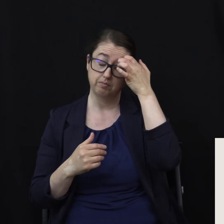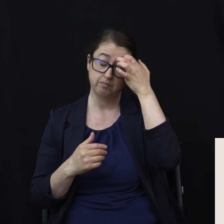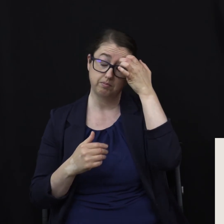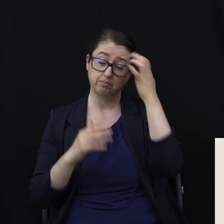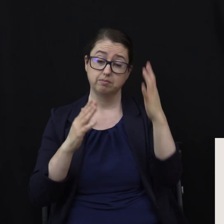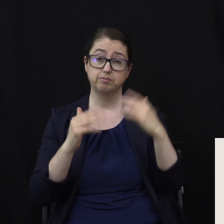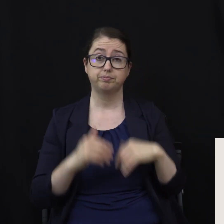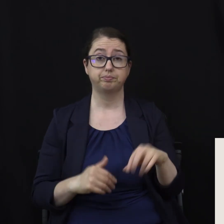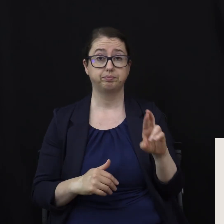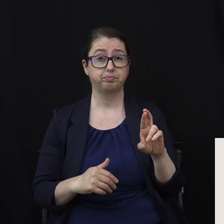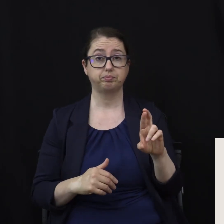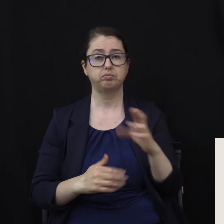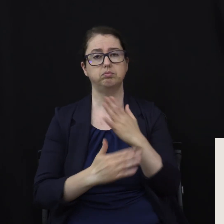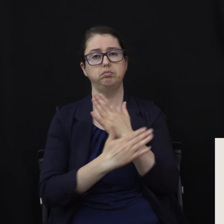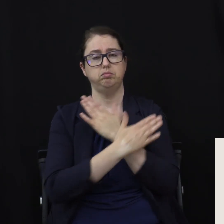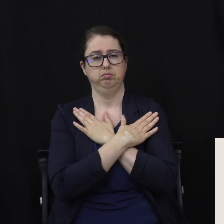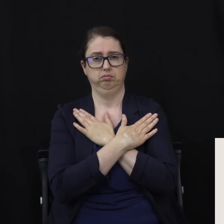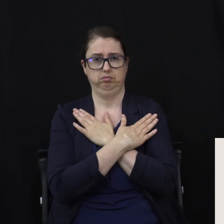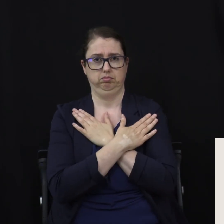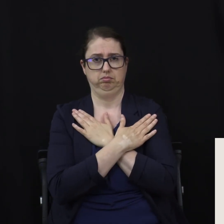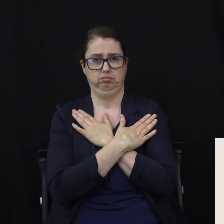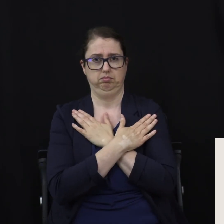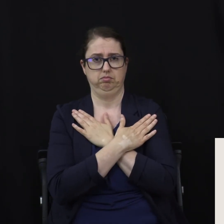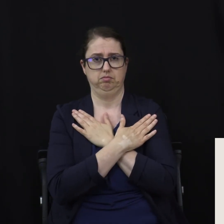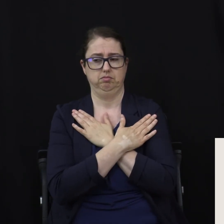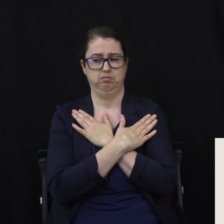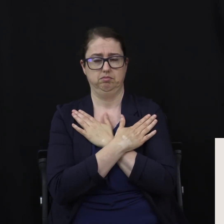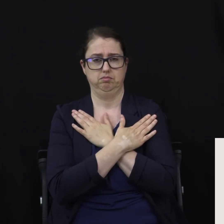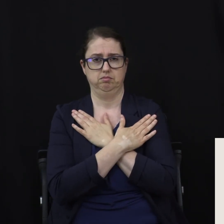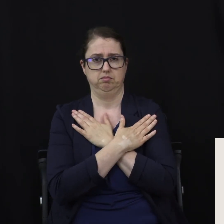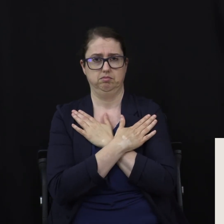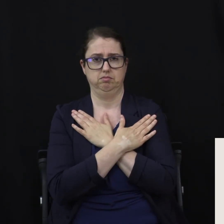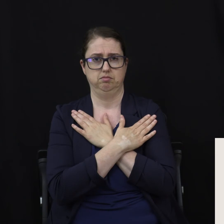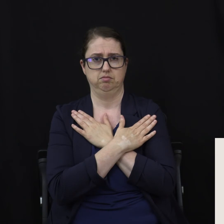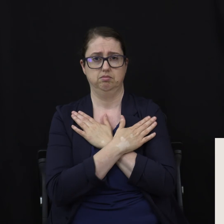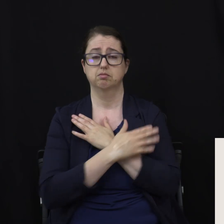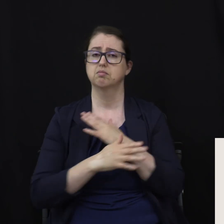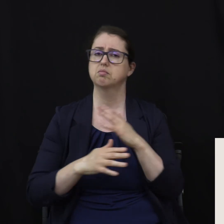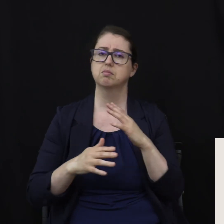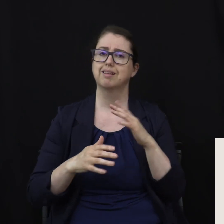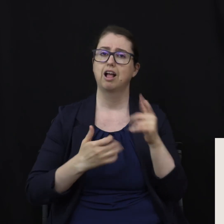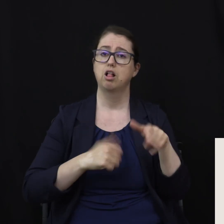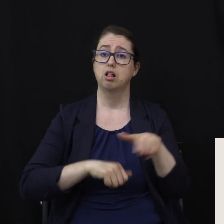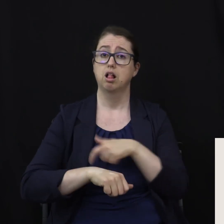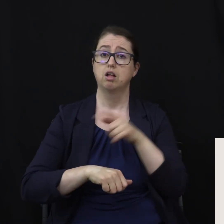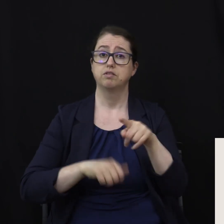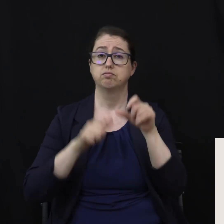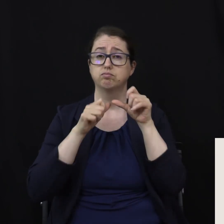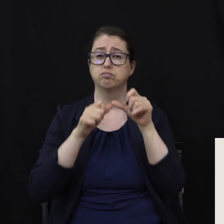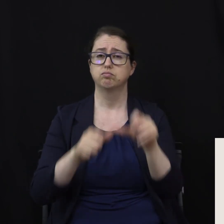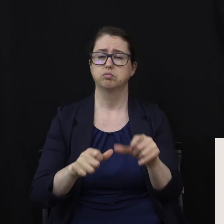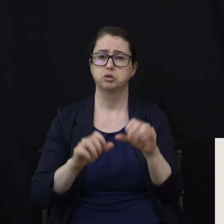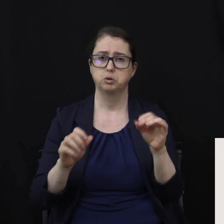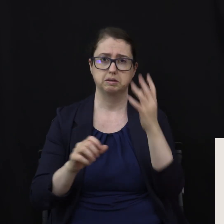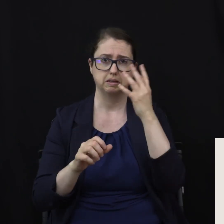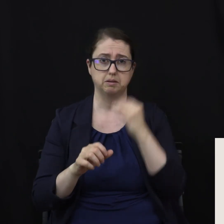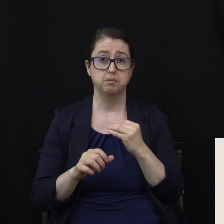for rest. What's the longest that you have gone without sleep? The world record is 11 days and 25